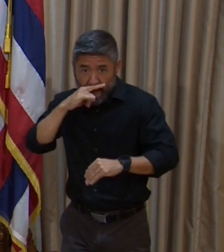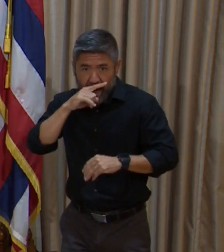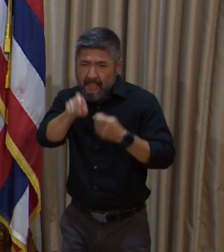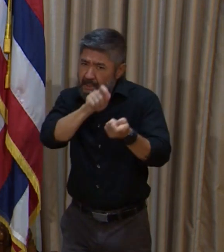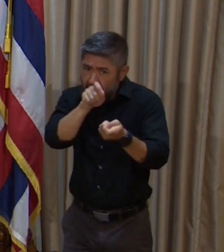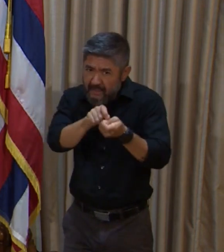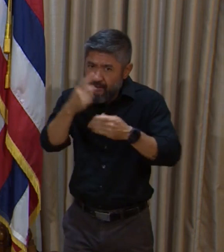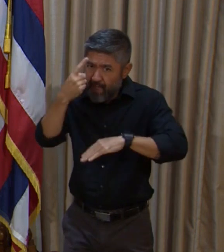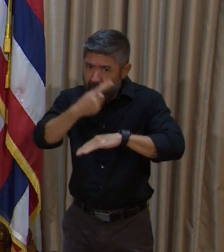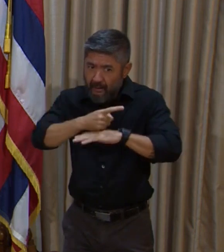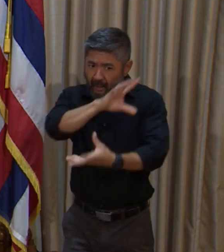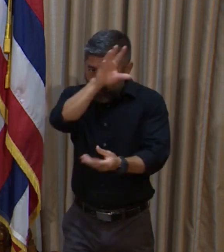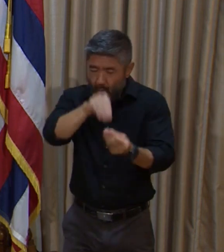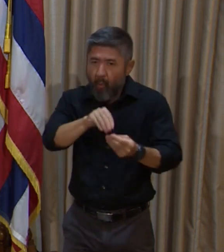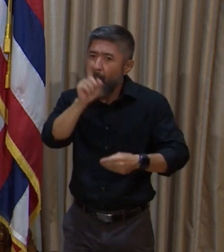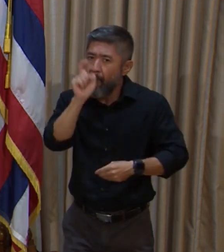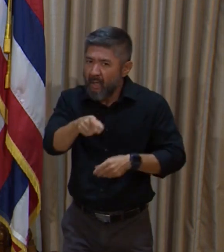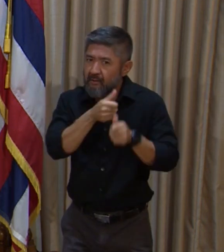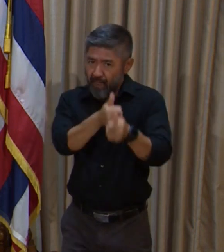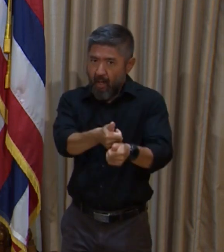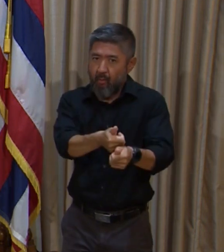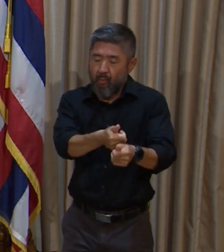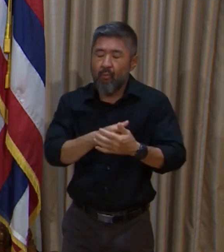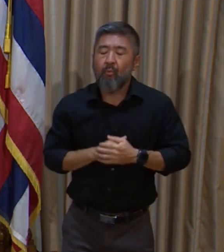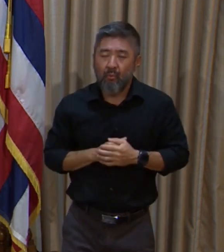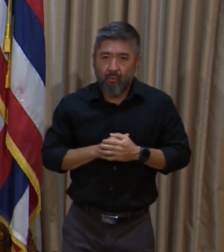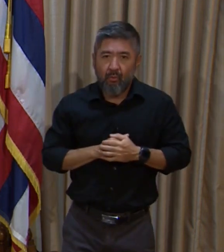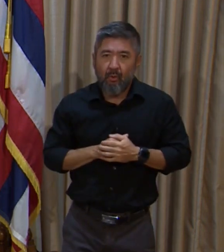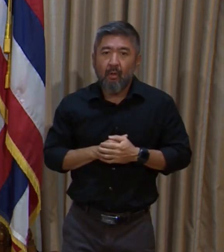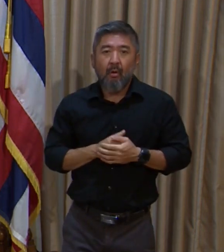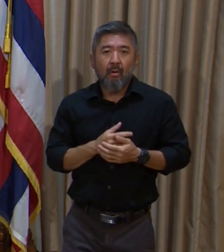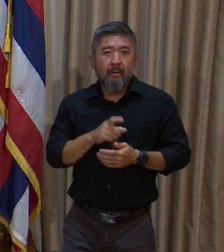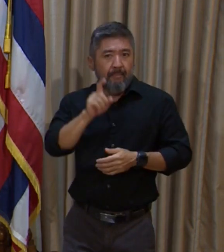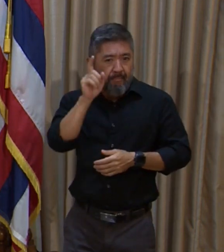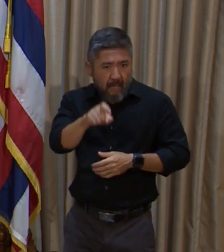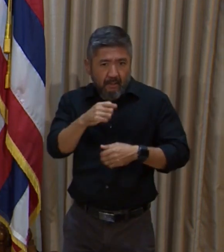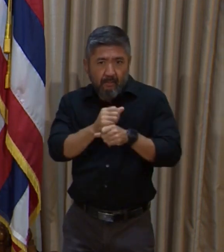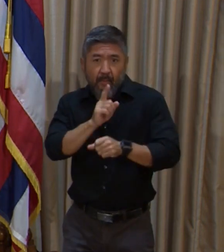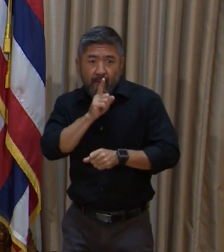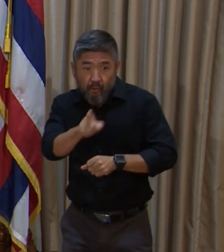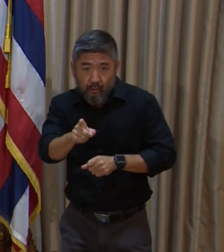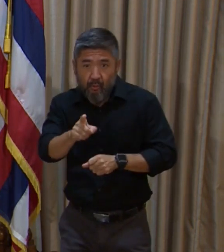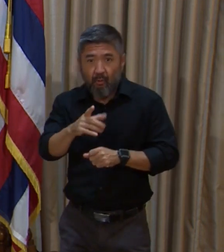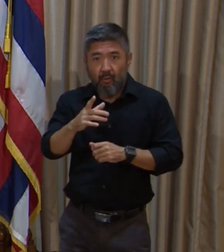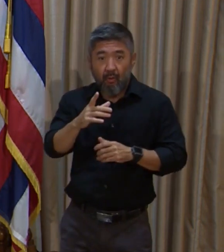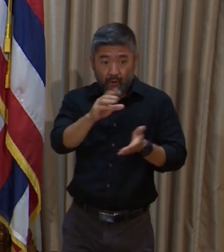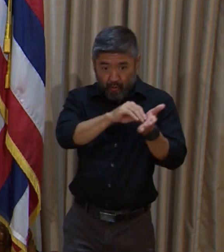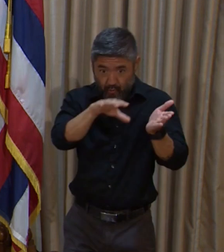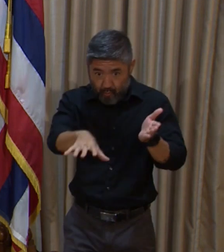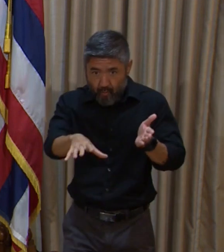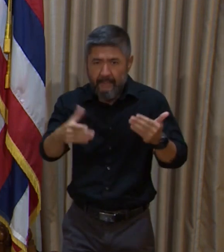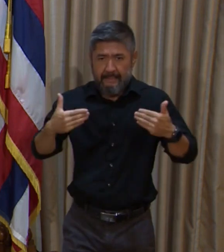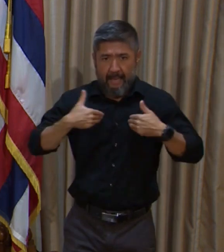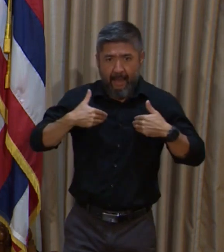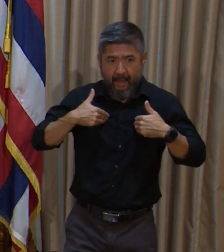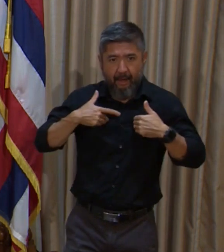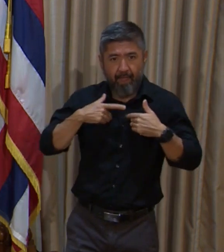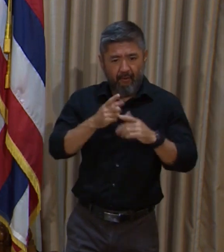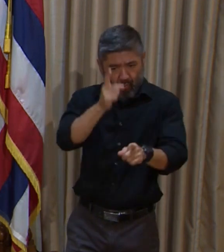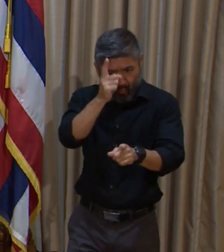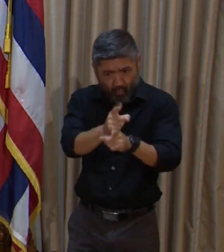the students can get enough instructional time to be promoted to the next grade level.